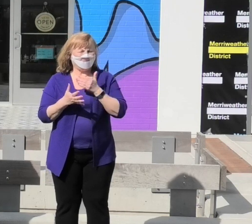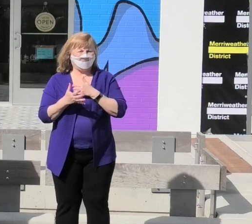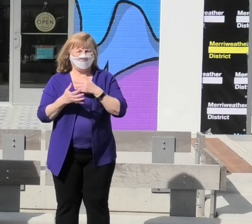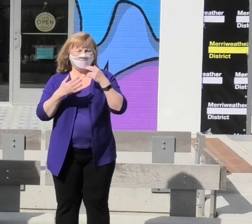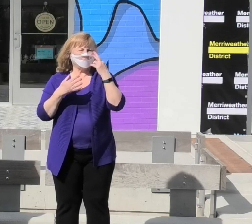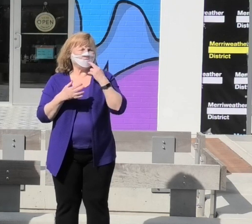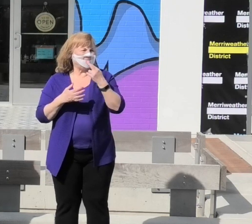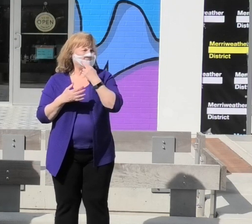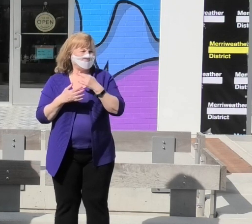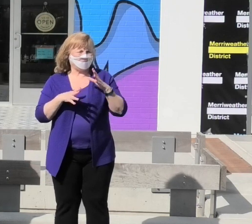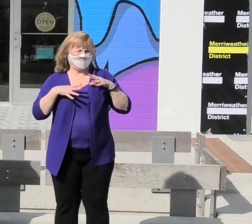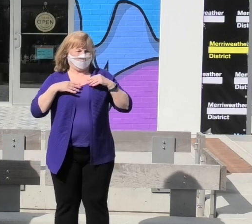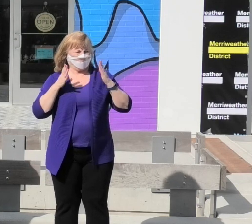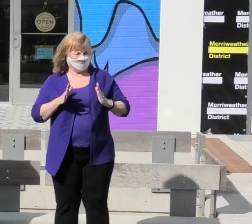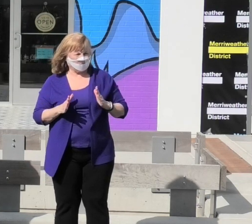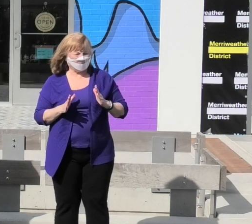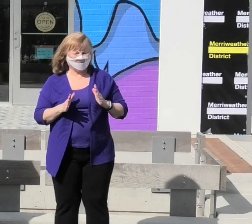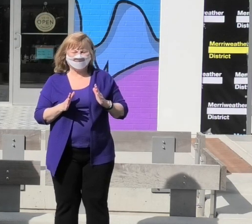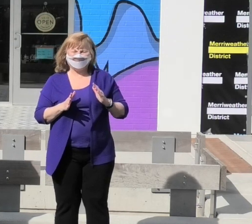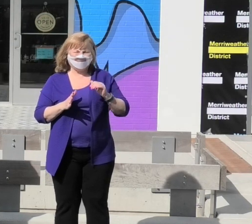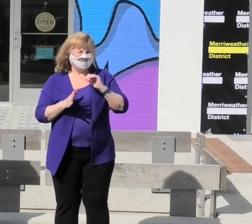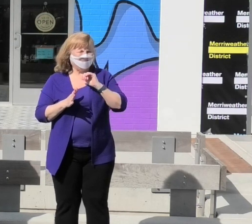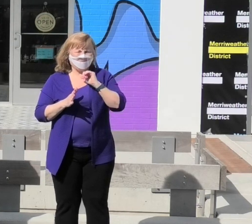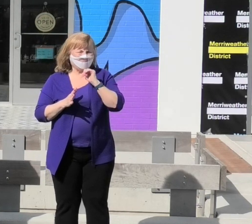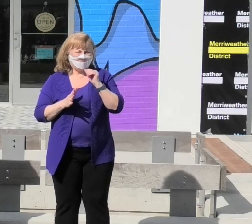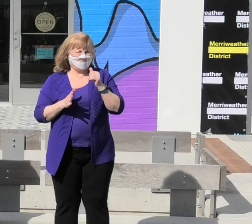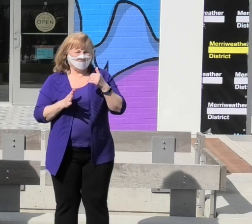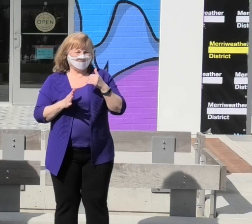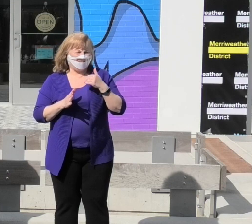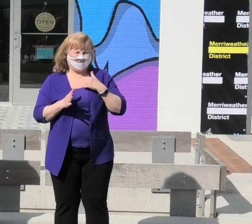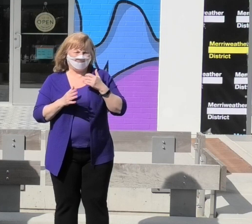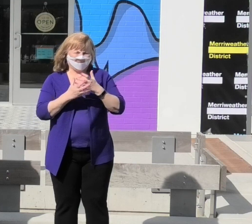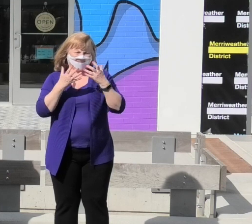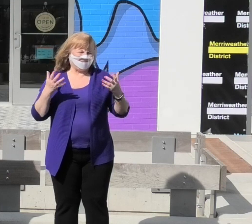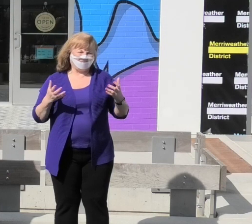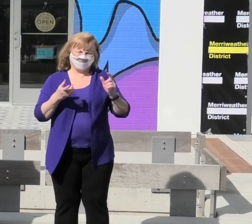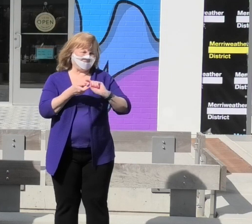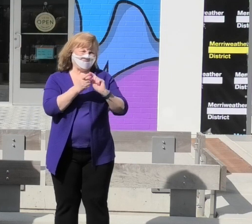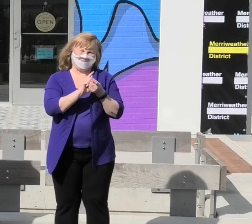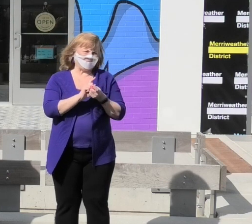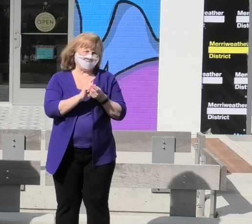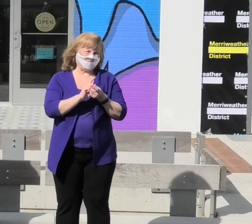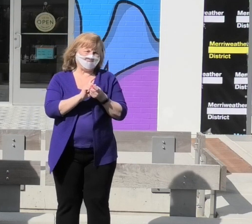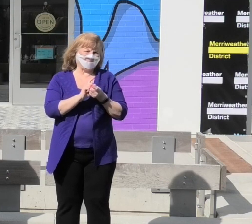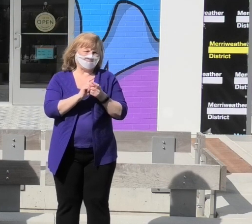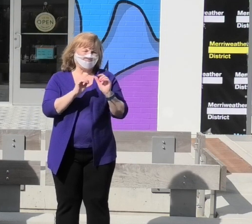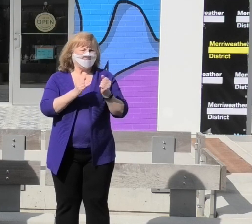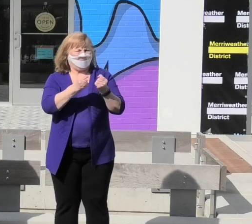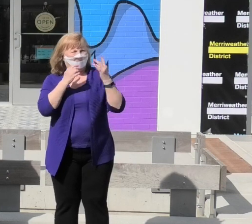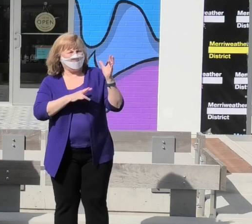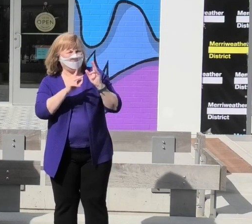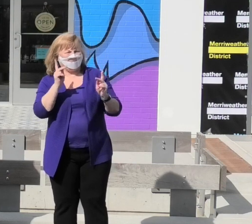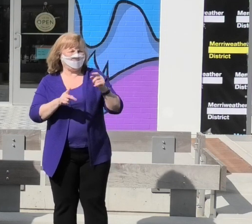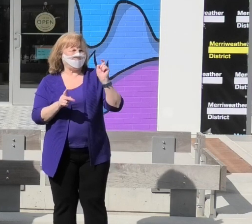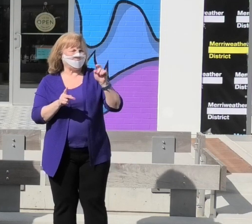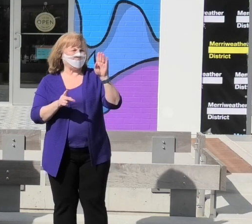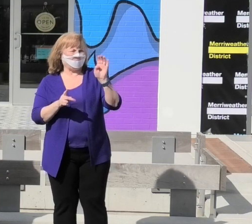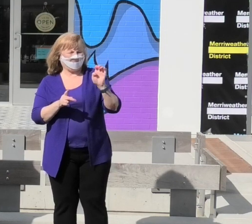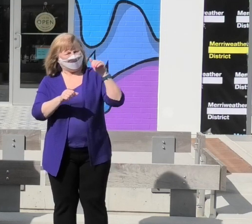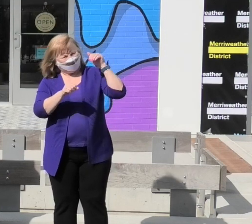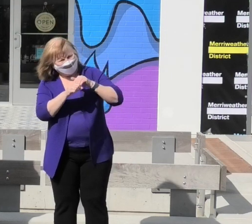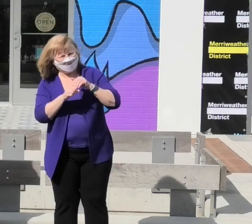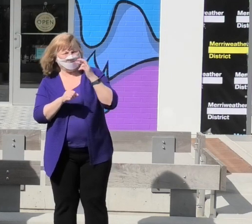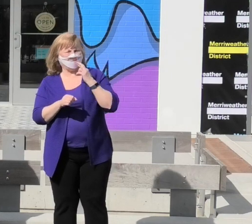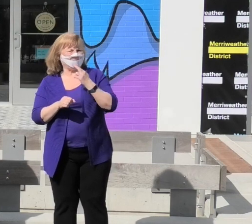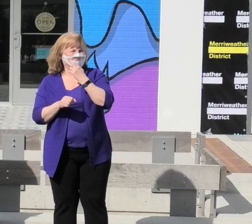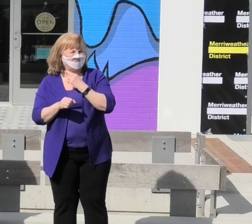restaurateurs, for example, there aren't going to be significant differences on how many people should be in